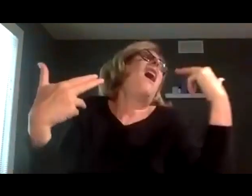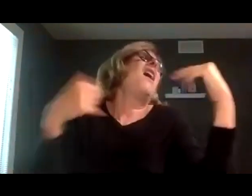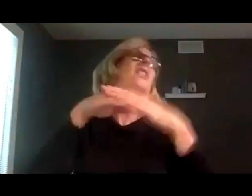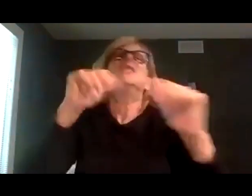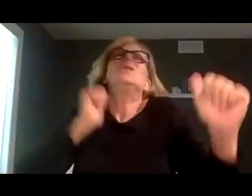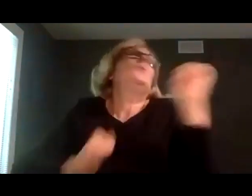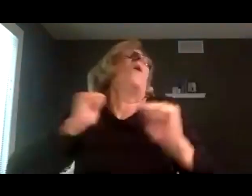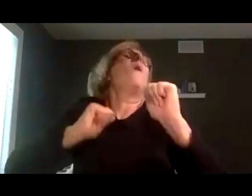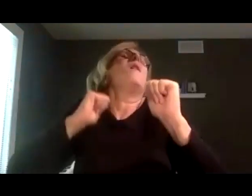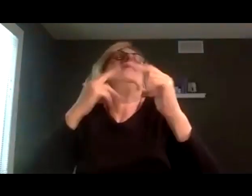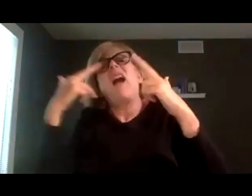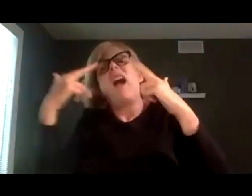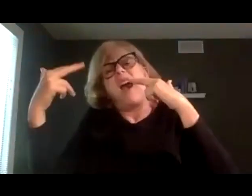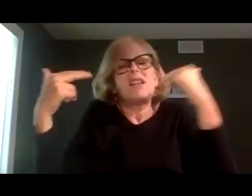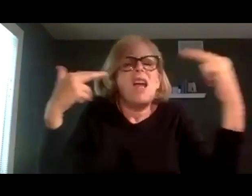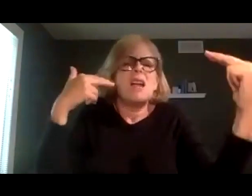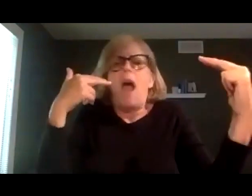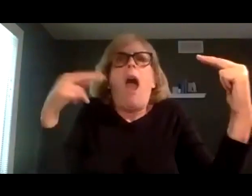parents came